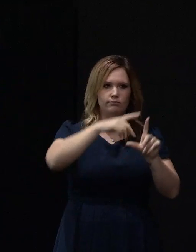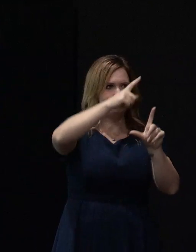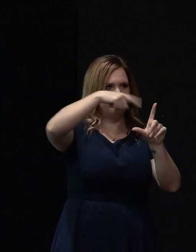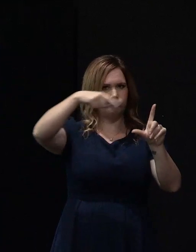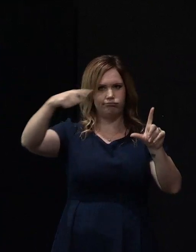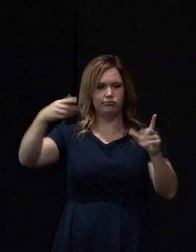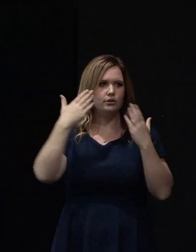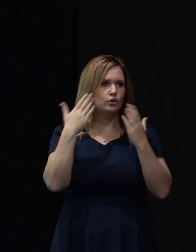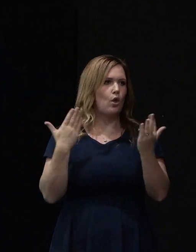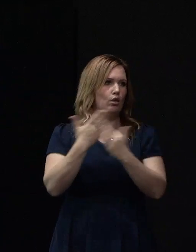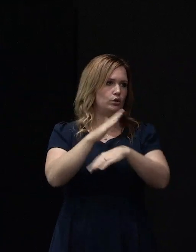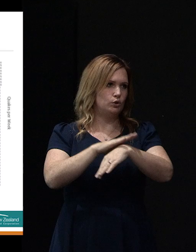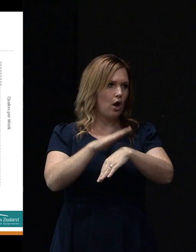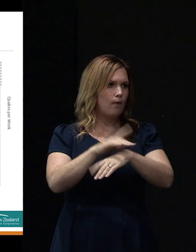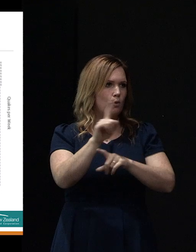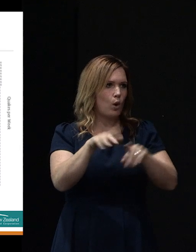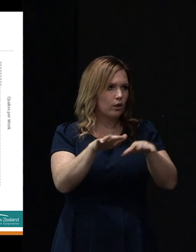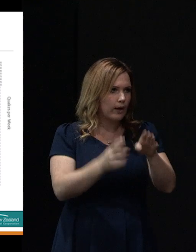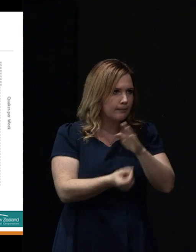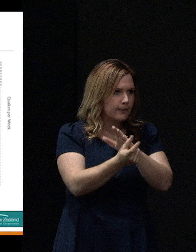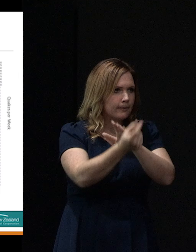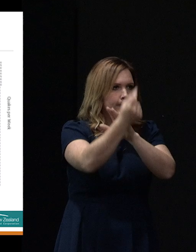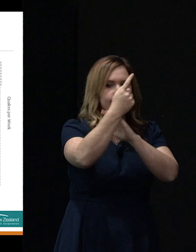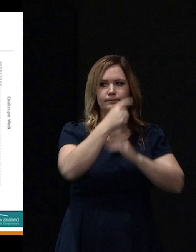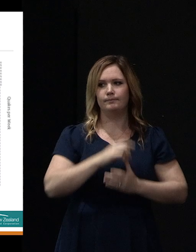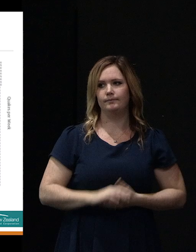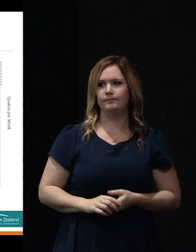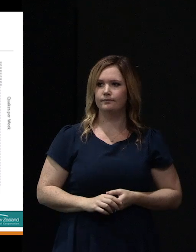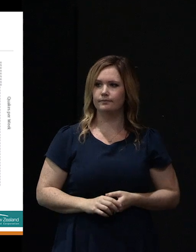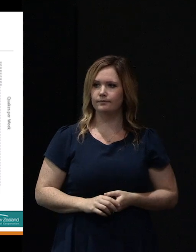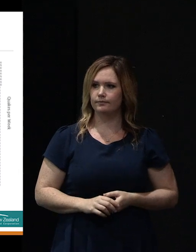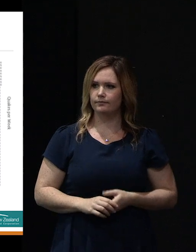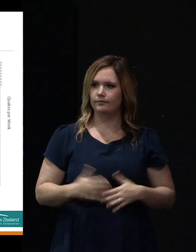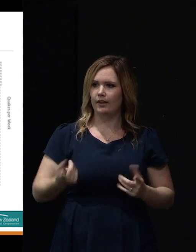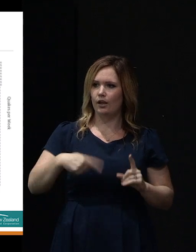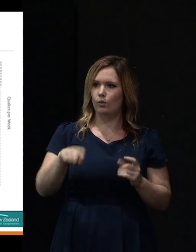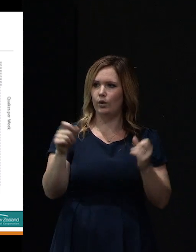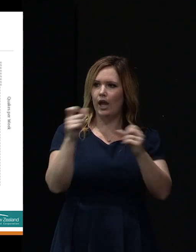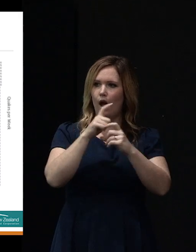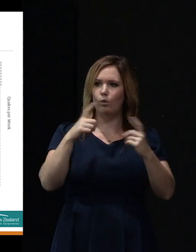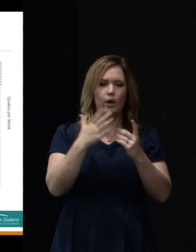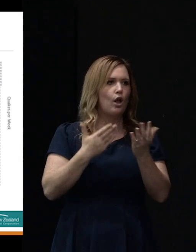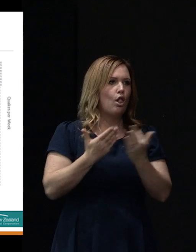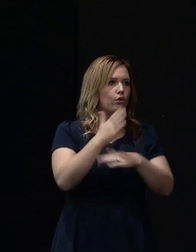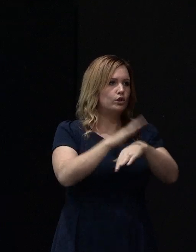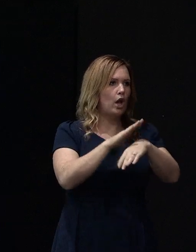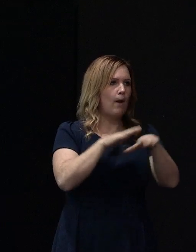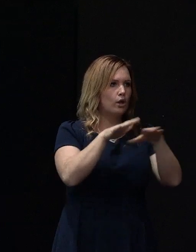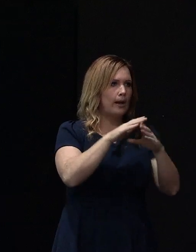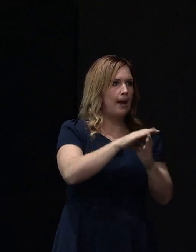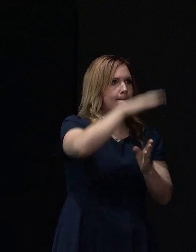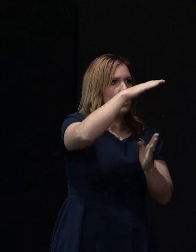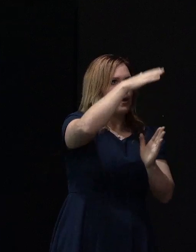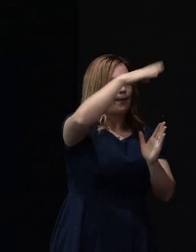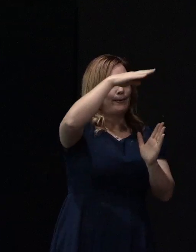over that period of time, and we can see that we're probably all familiar now with the drop-off in seismic activity over time, so we're